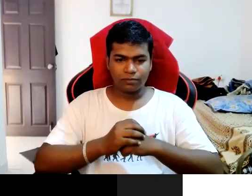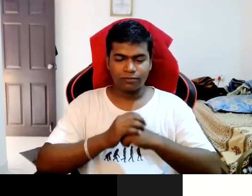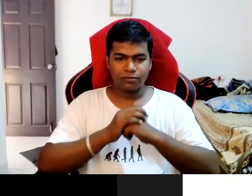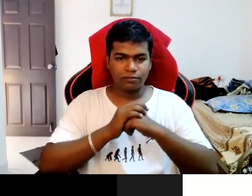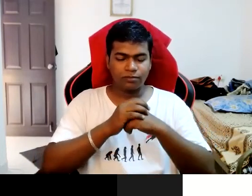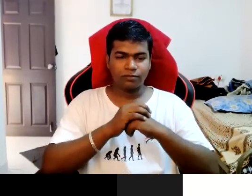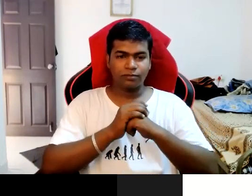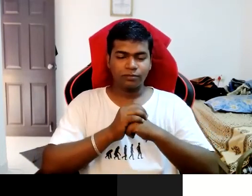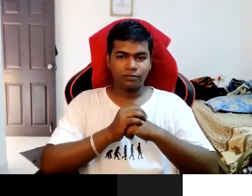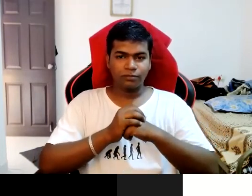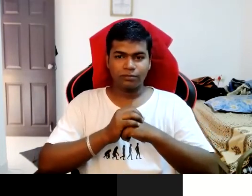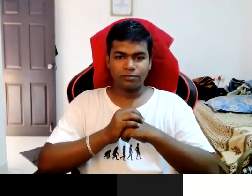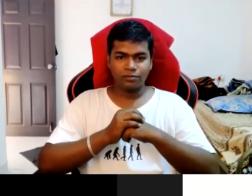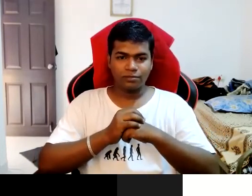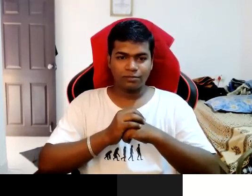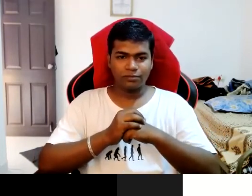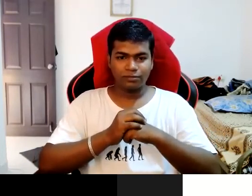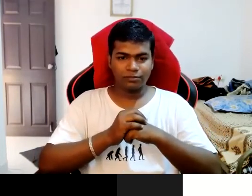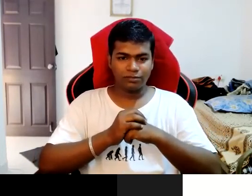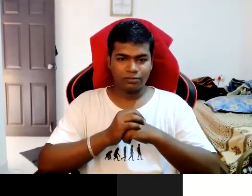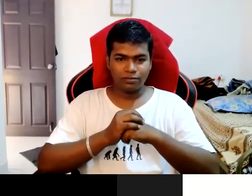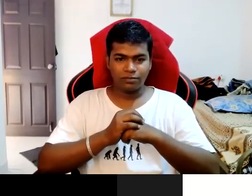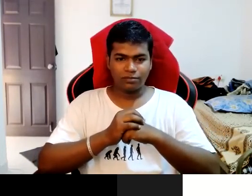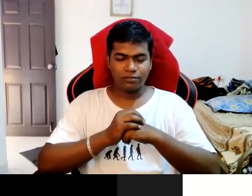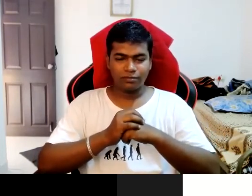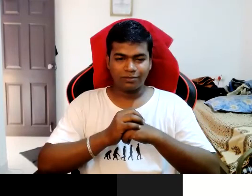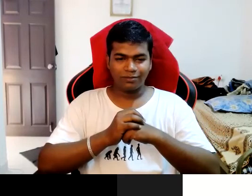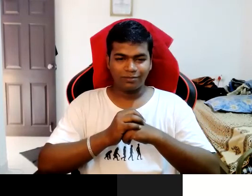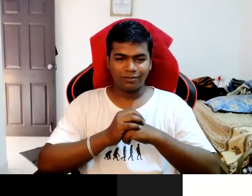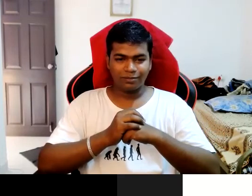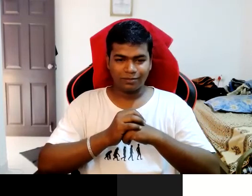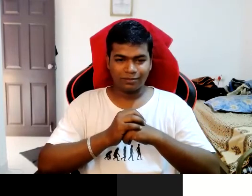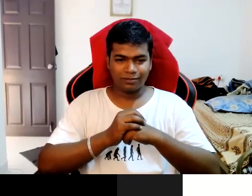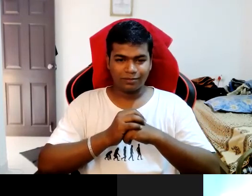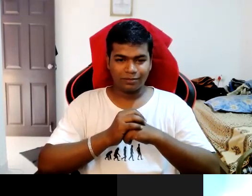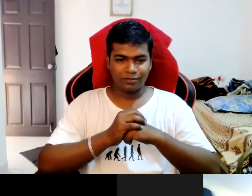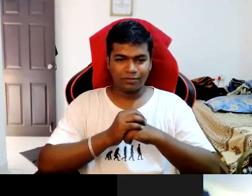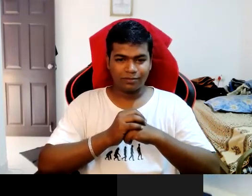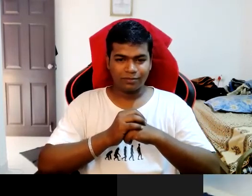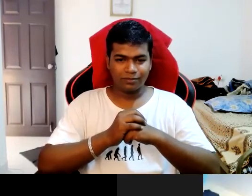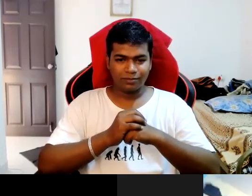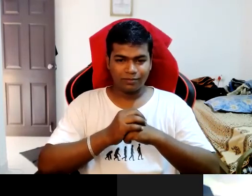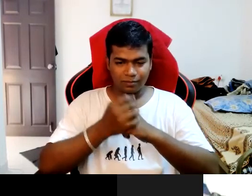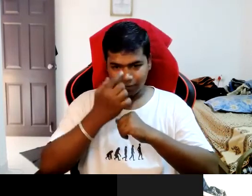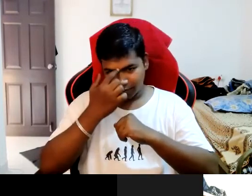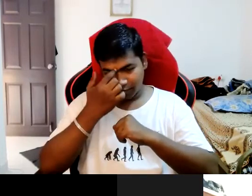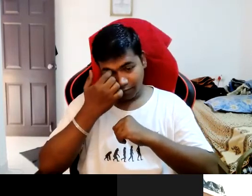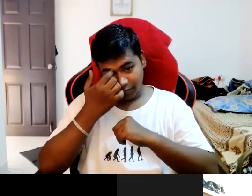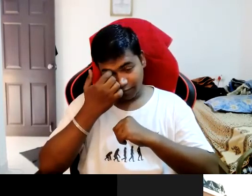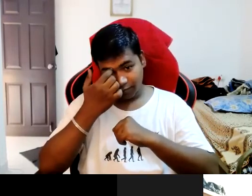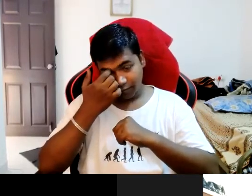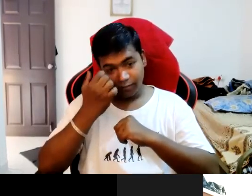switch on your video. Hi yes. Yeah. Is it fine?